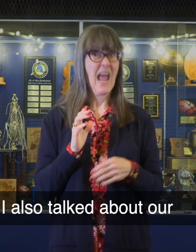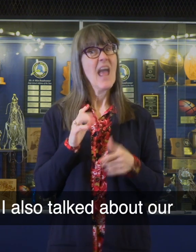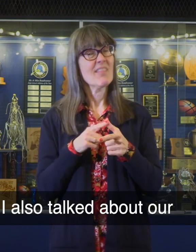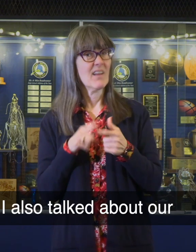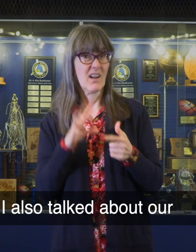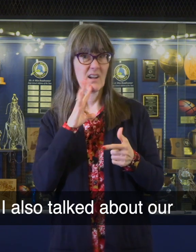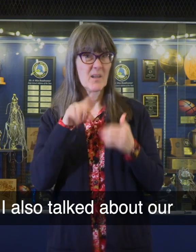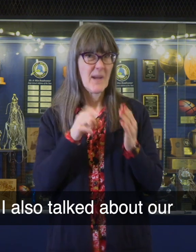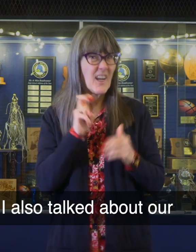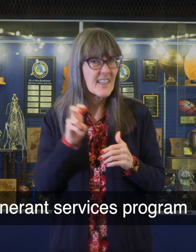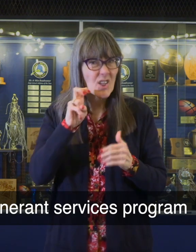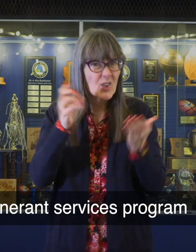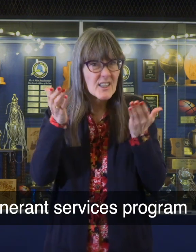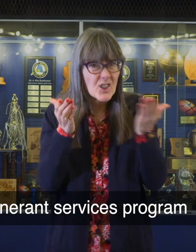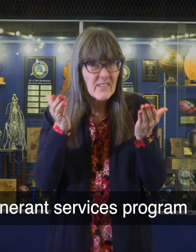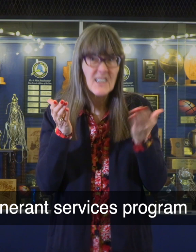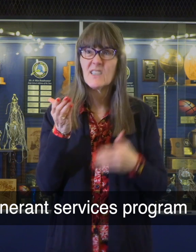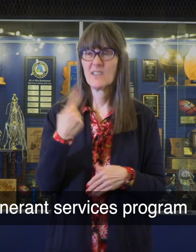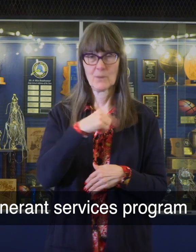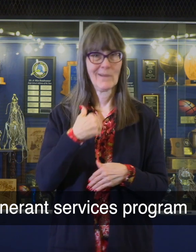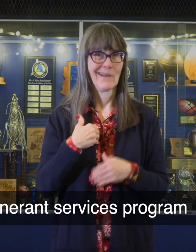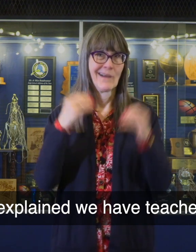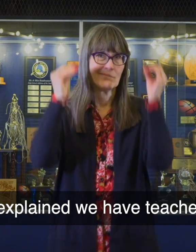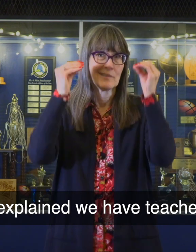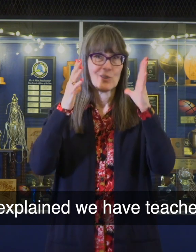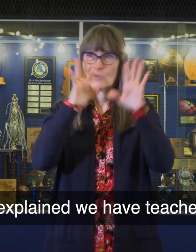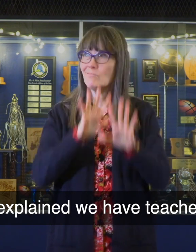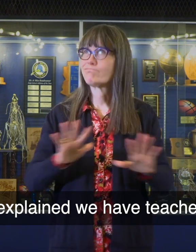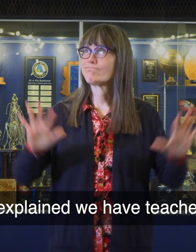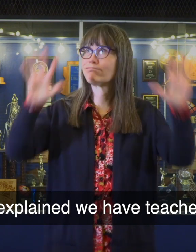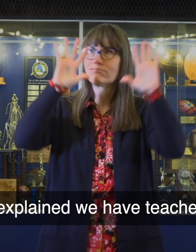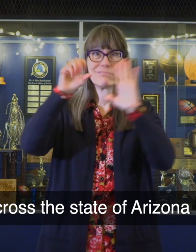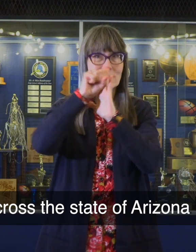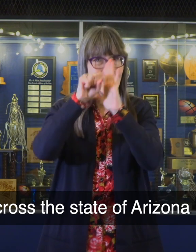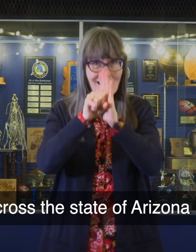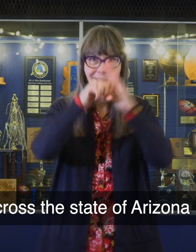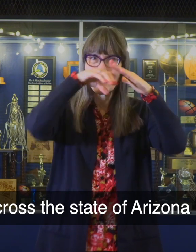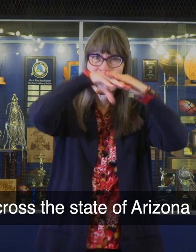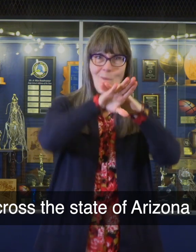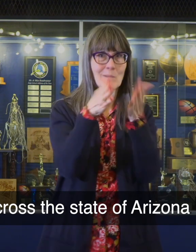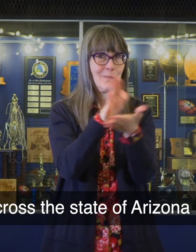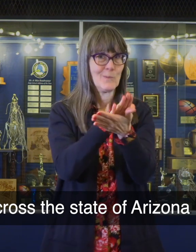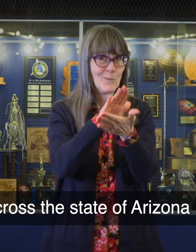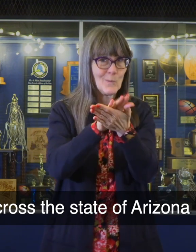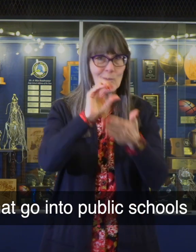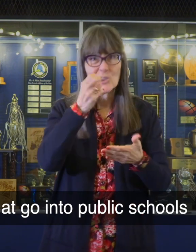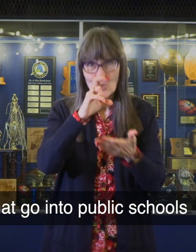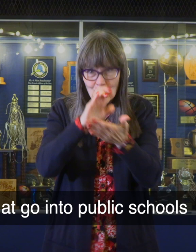I also talked about our itinerant services program and explained that we have teachers across the state of Arizona that go into public